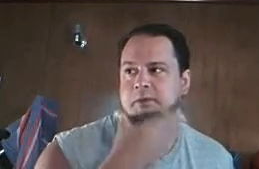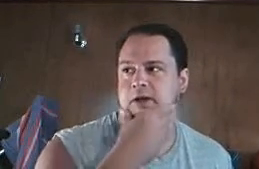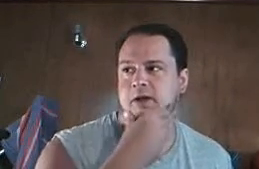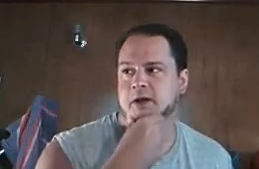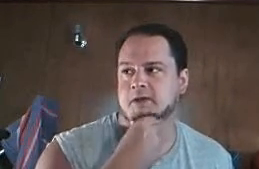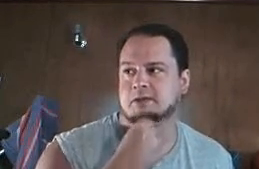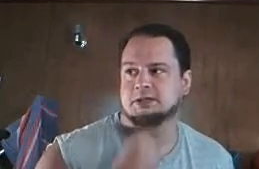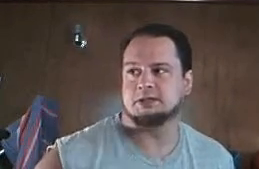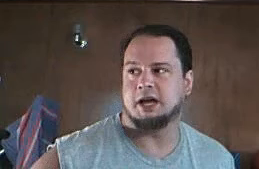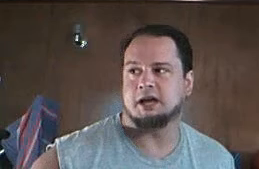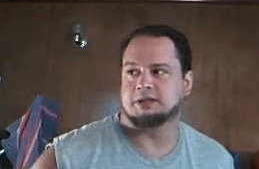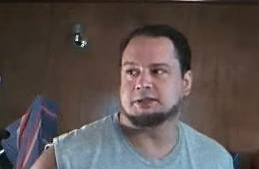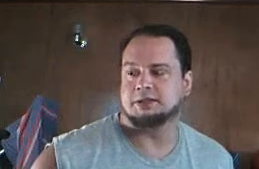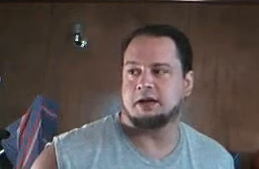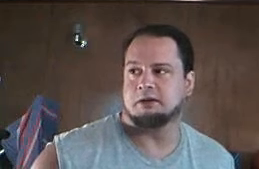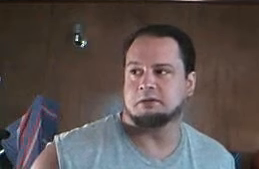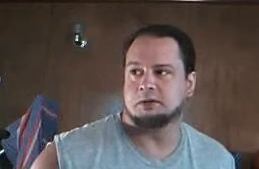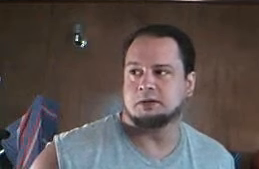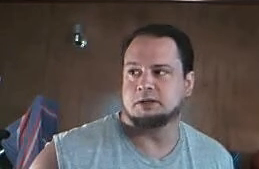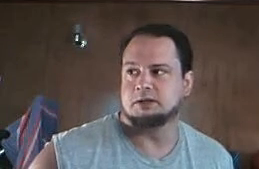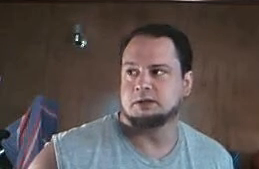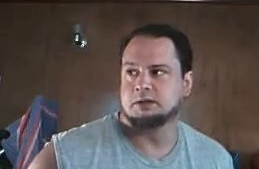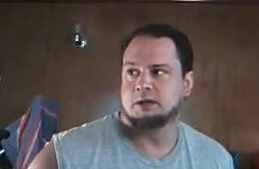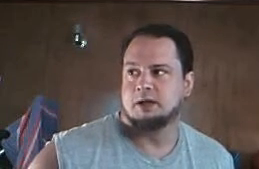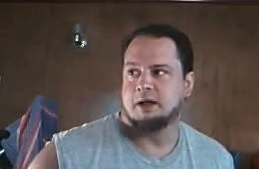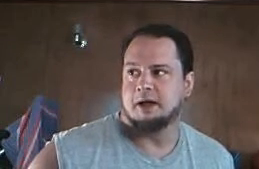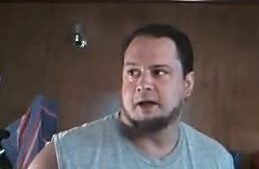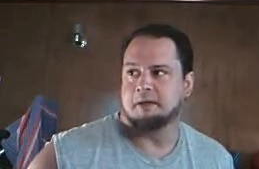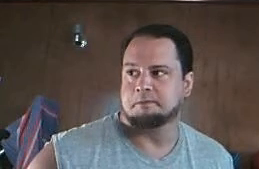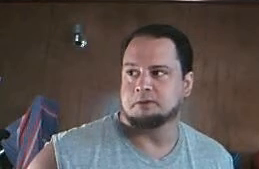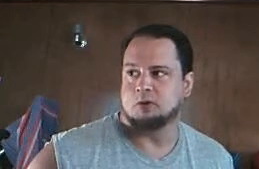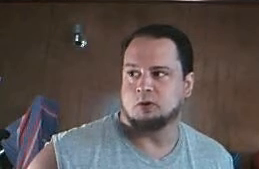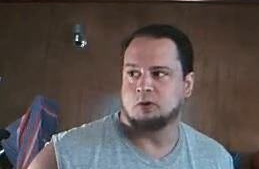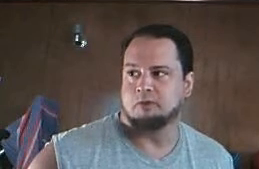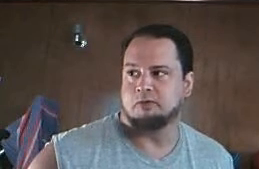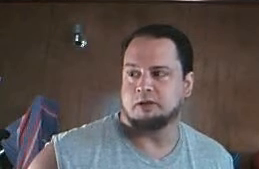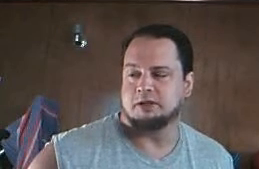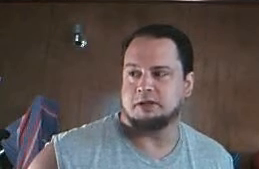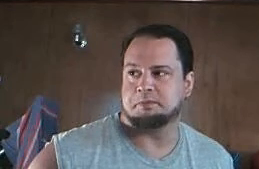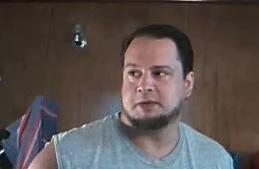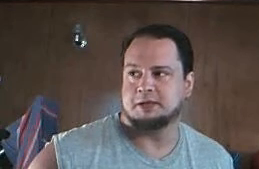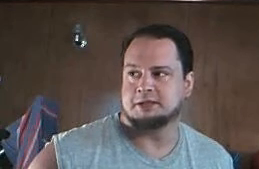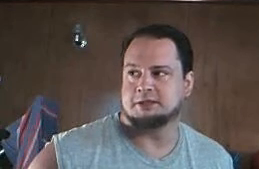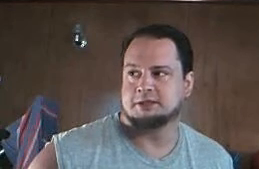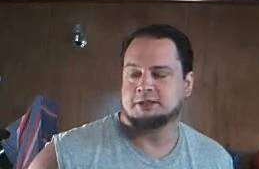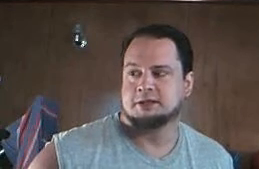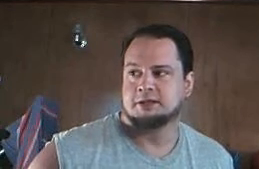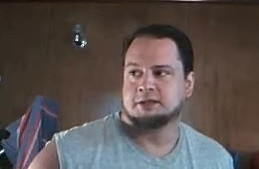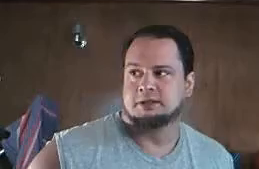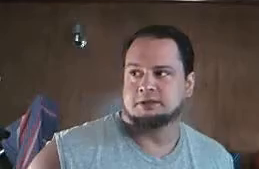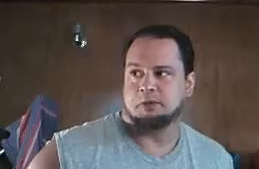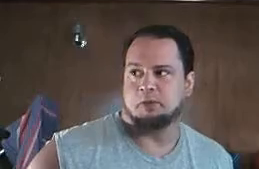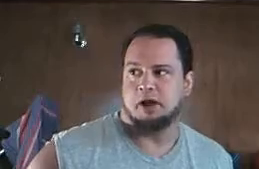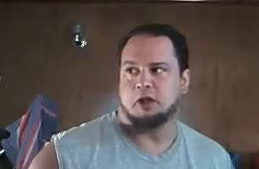beard a different style to see how it would look. Um, sorta going for the Japanese Samurai look.